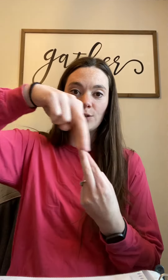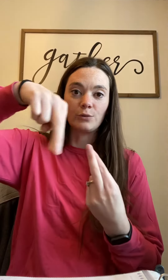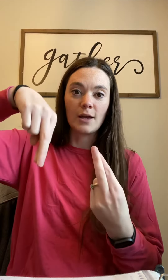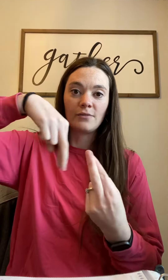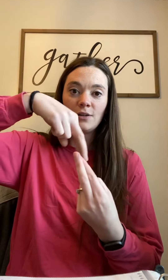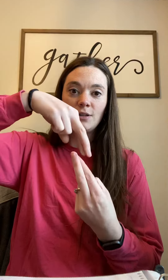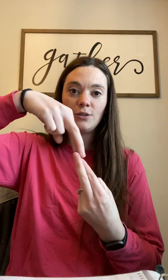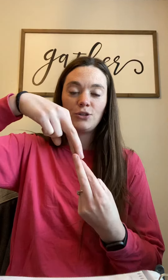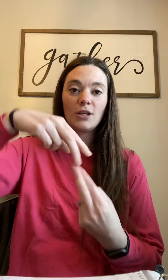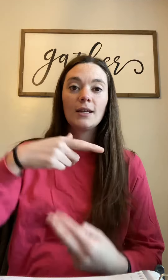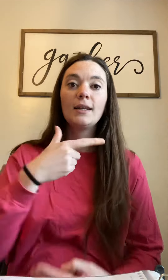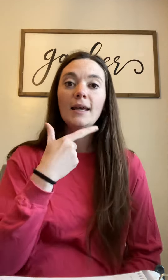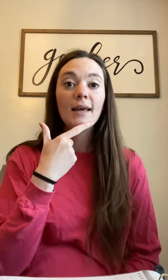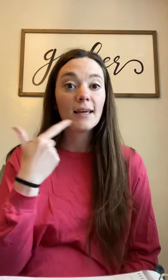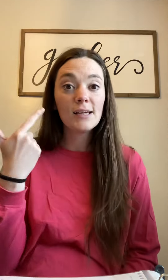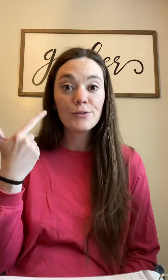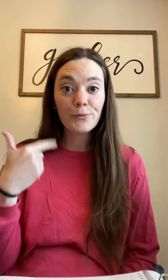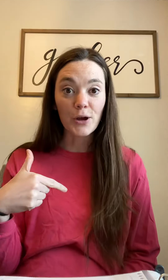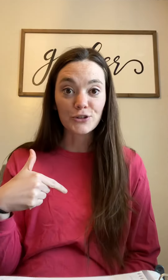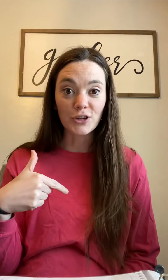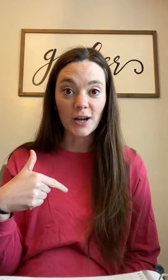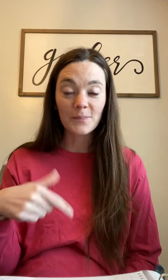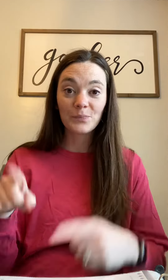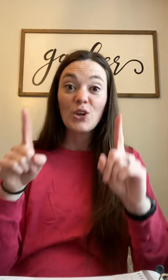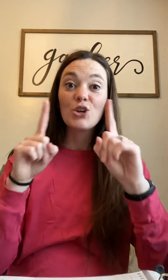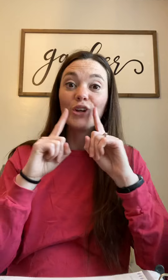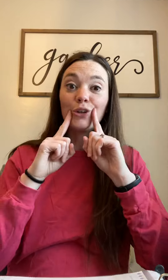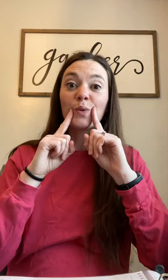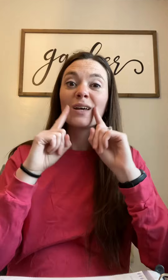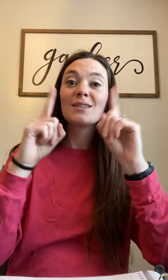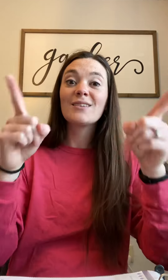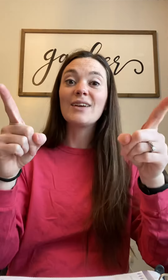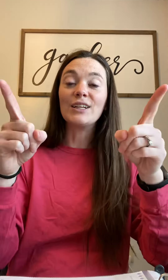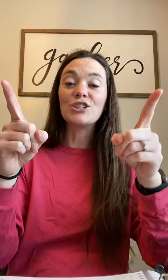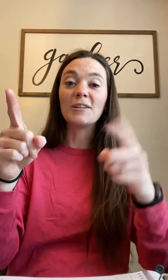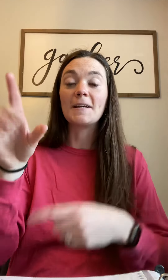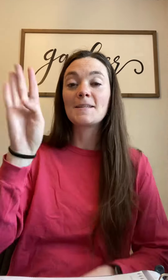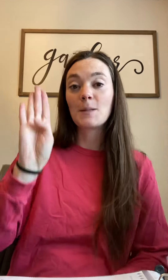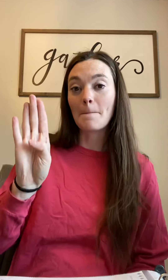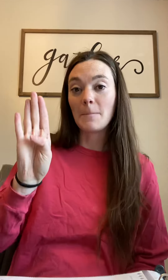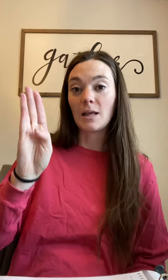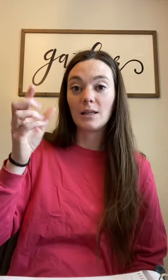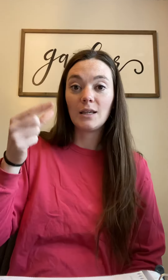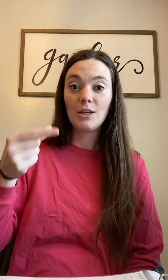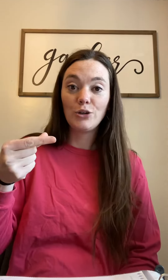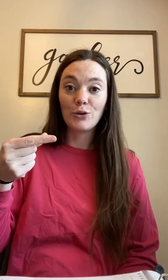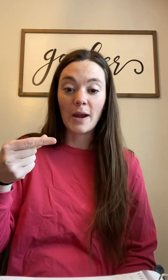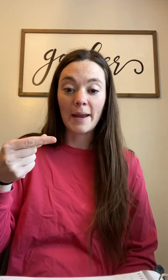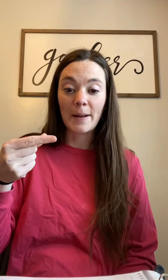Revolution in Russia. U.S. Evangelist Billy Graham.